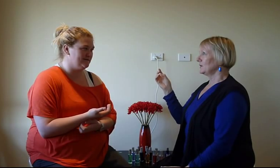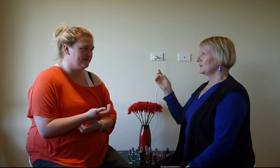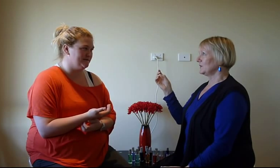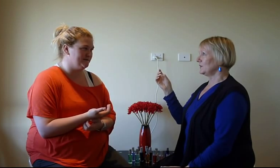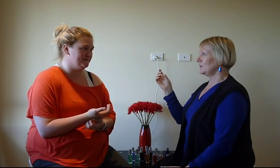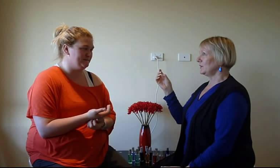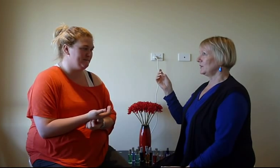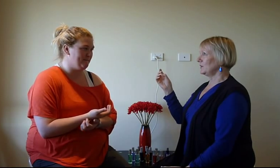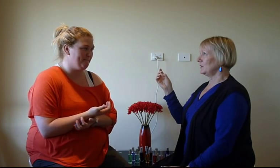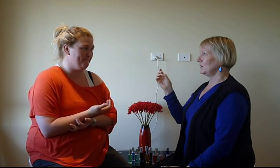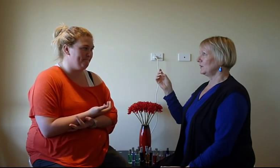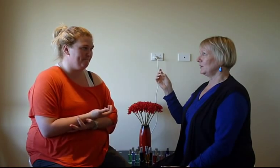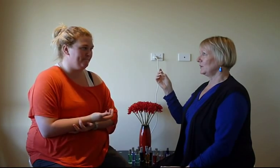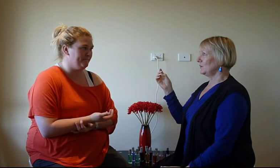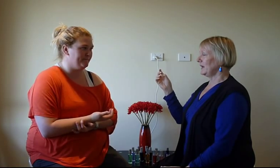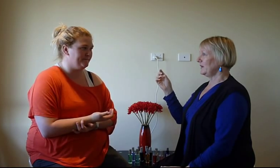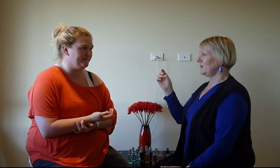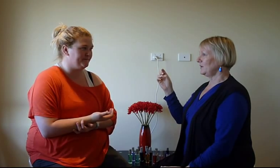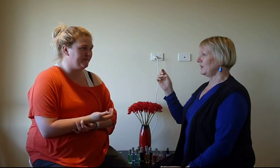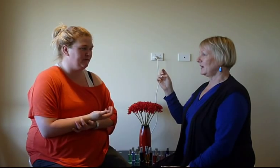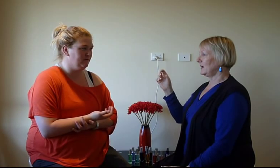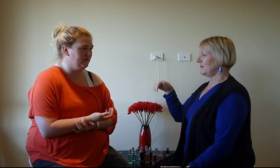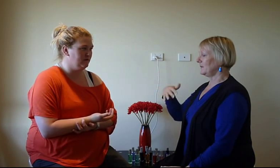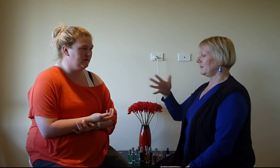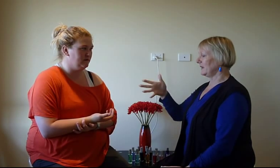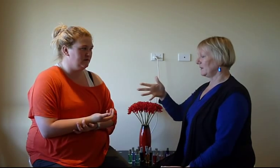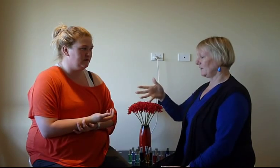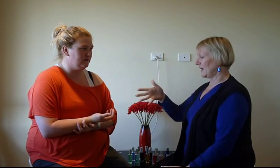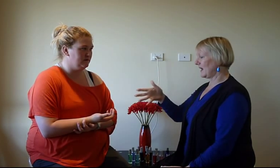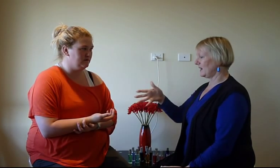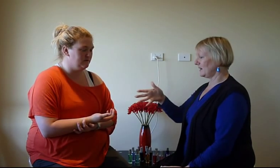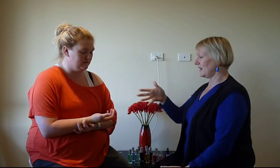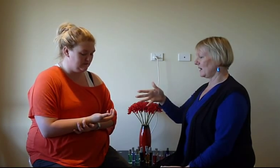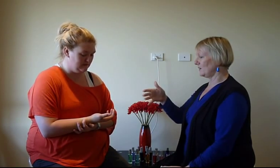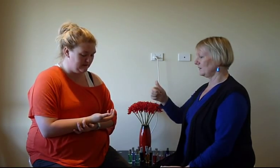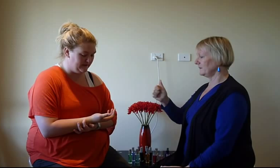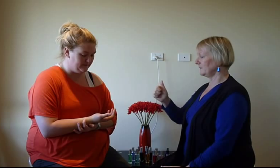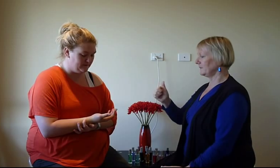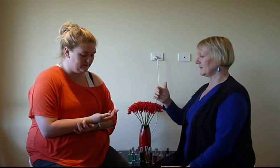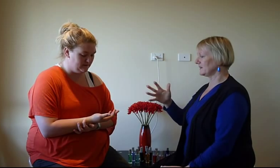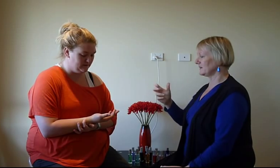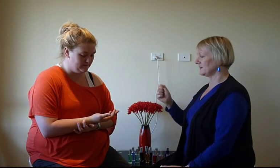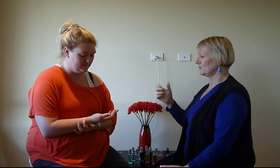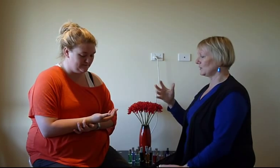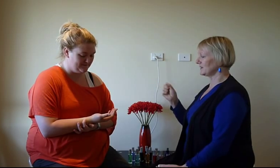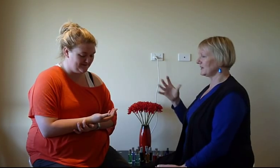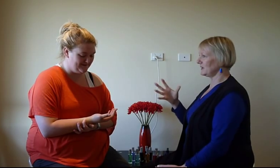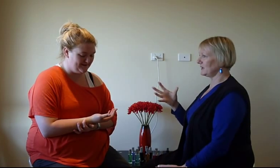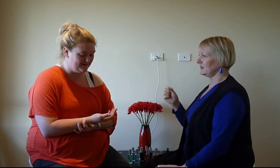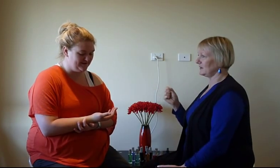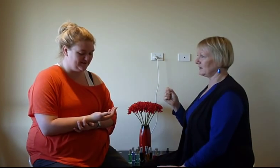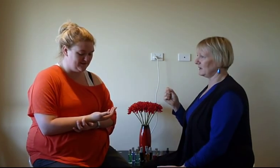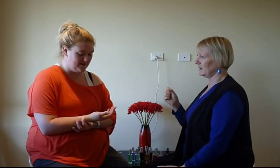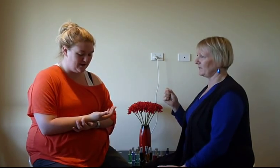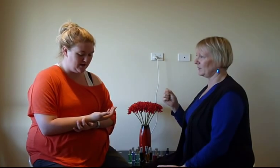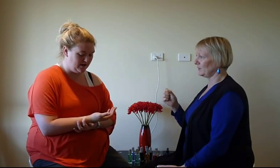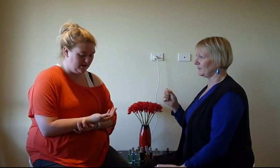So when you think of your hand now. Yep. What's the level of